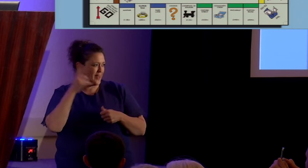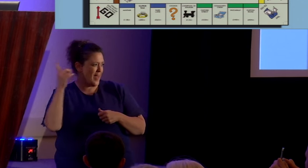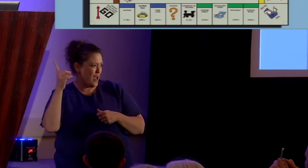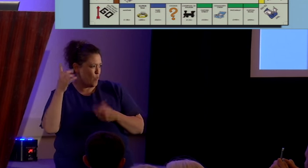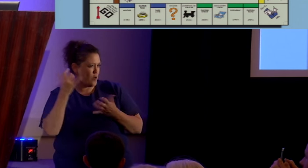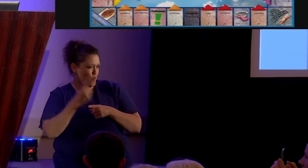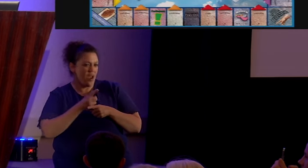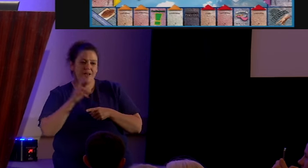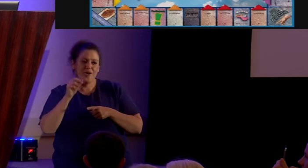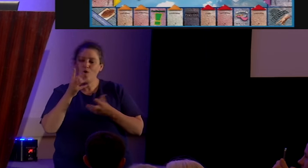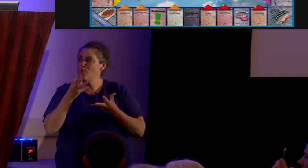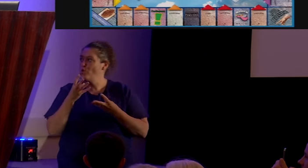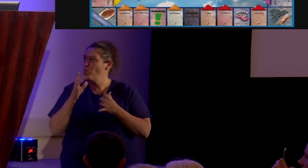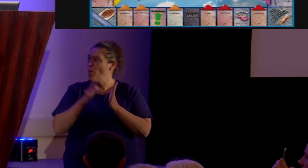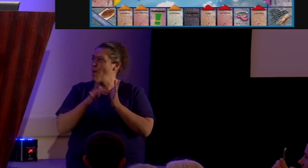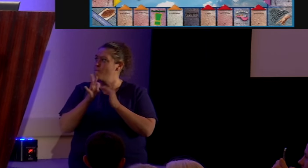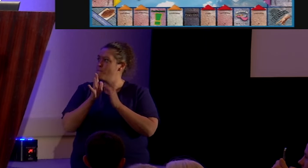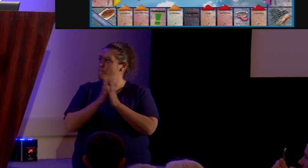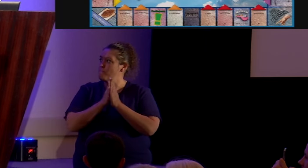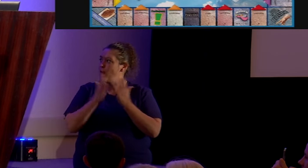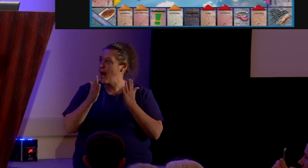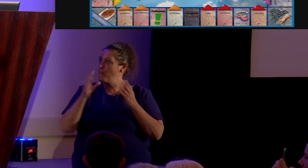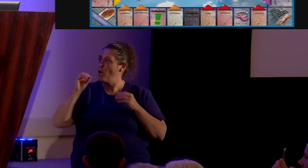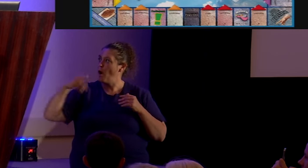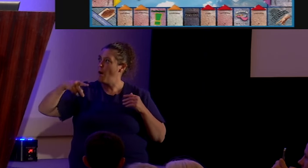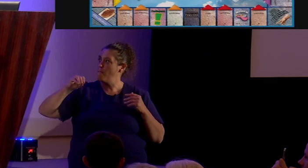land on biblical properties, let's play Bibleopoly.